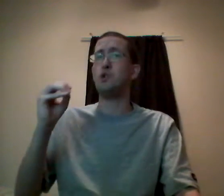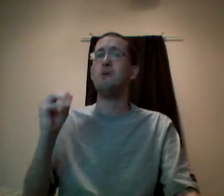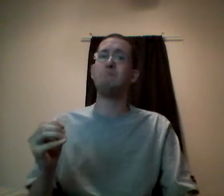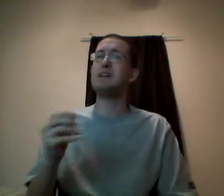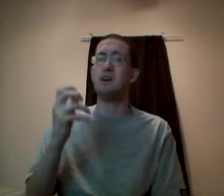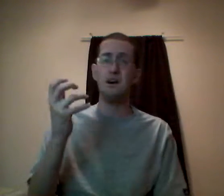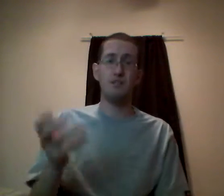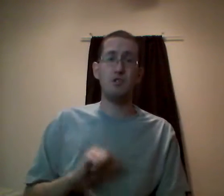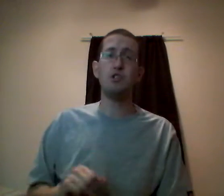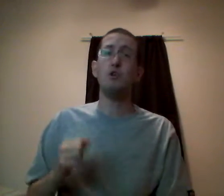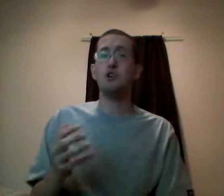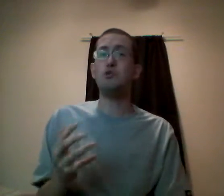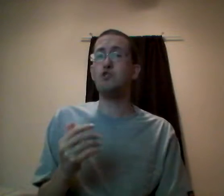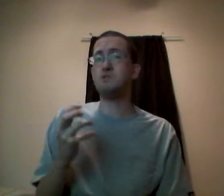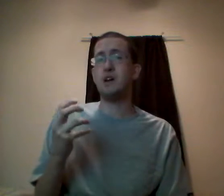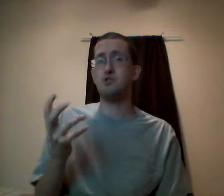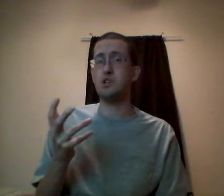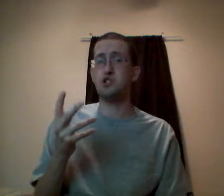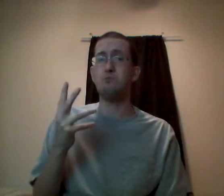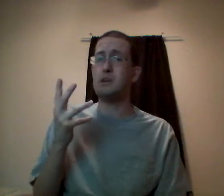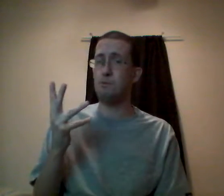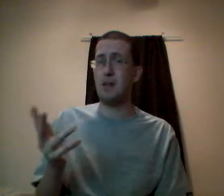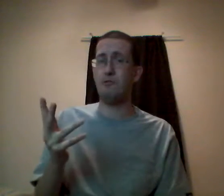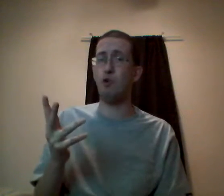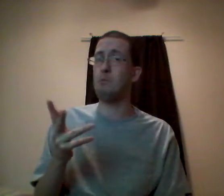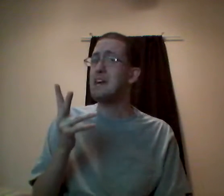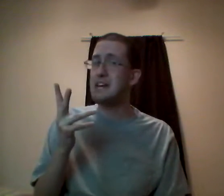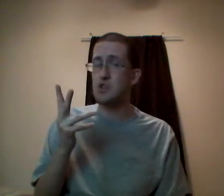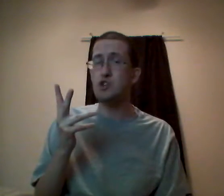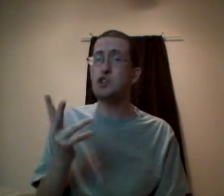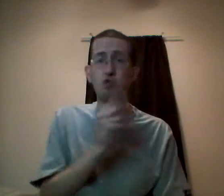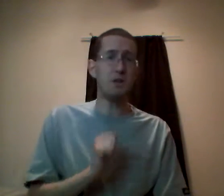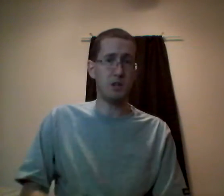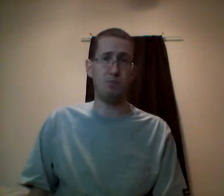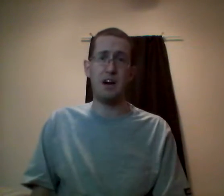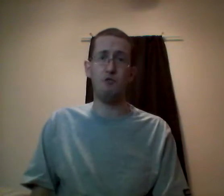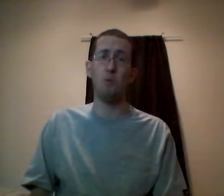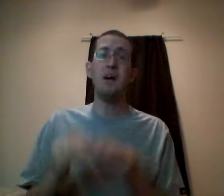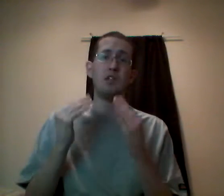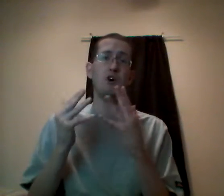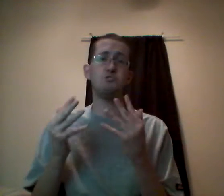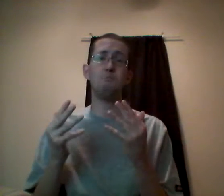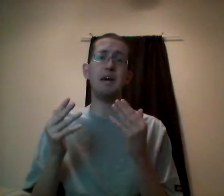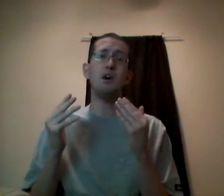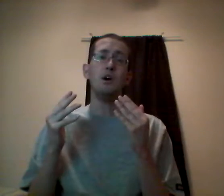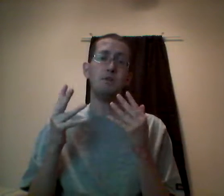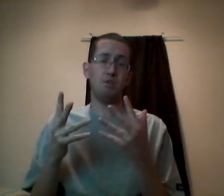media. They're new. YouTube is not a traditional media platform. It's a new media platform. And laws should be made and